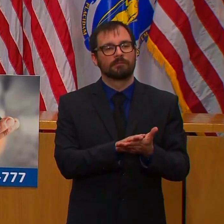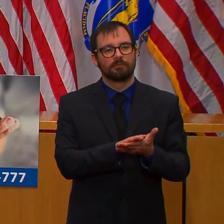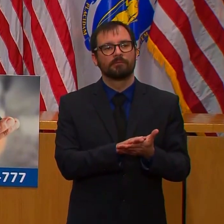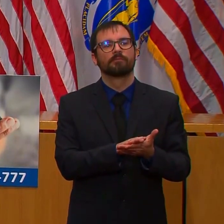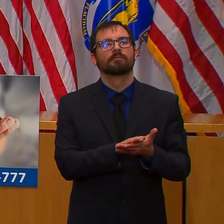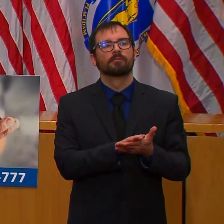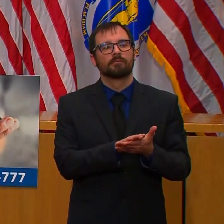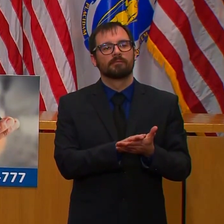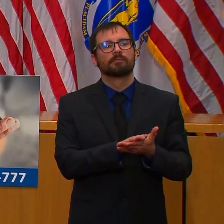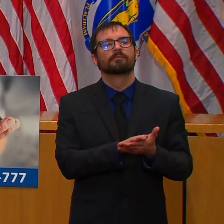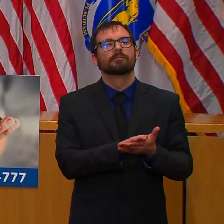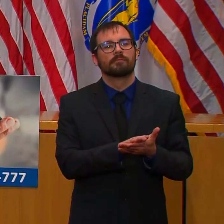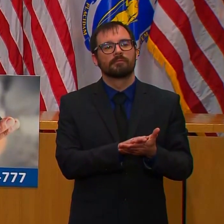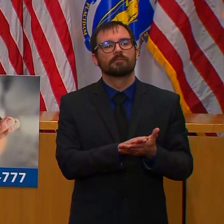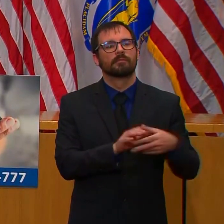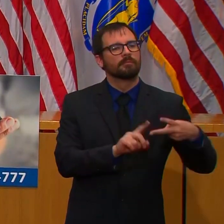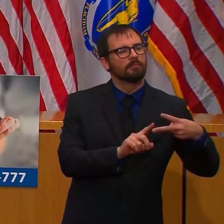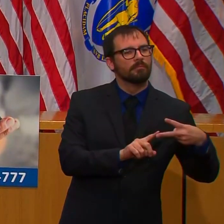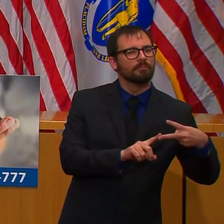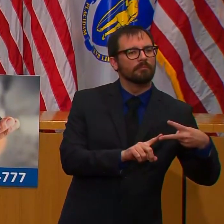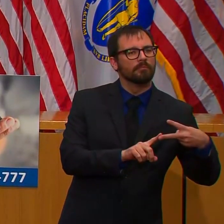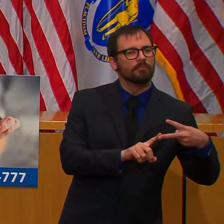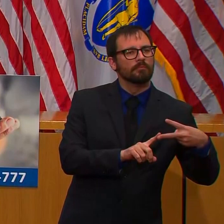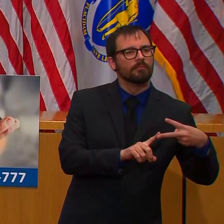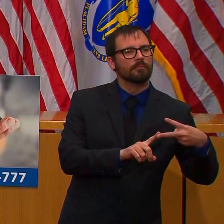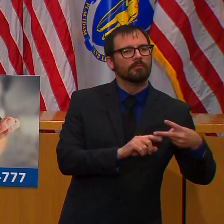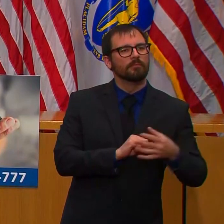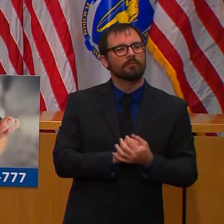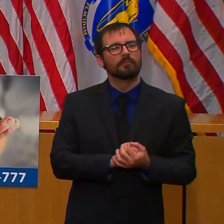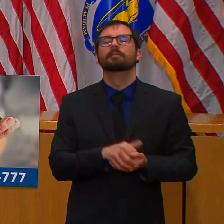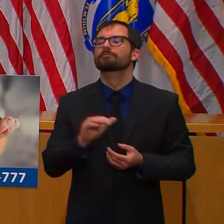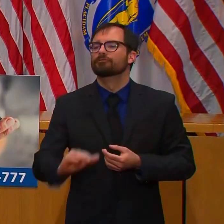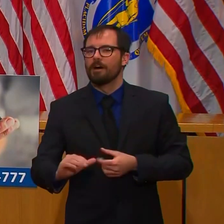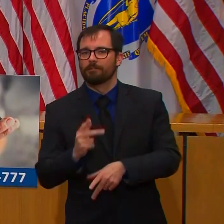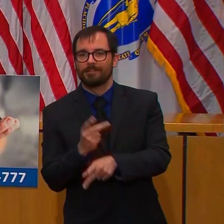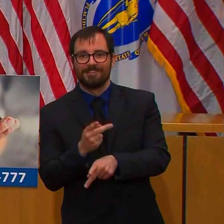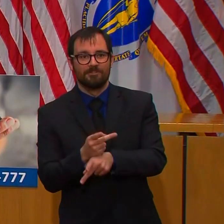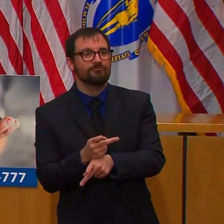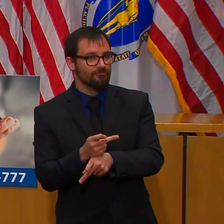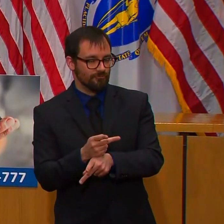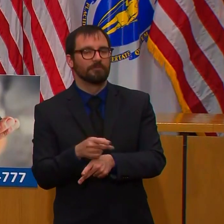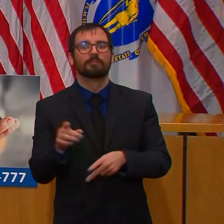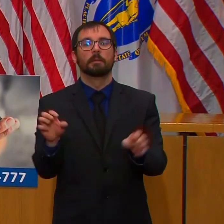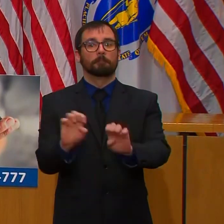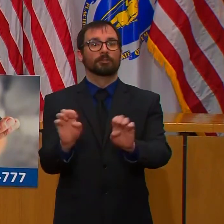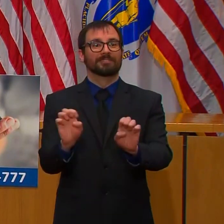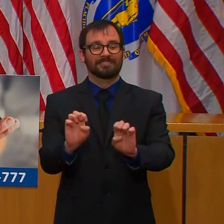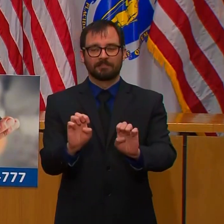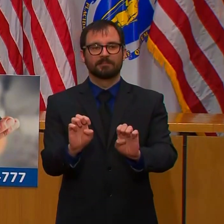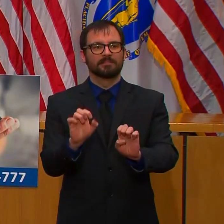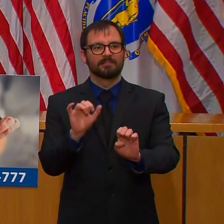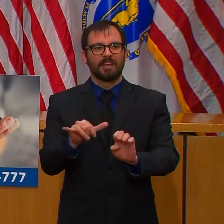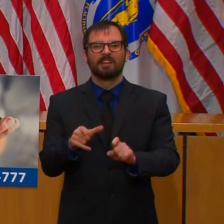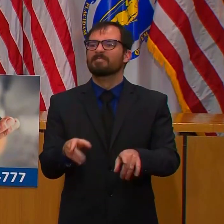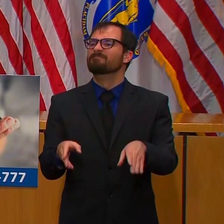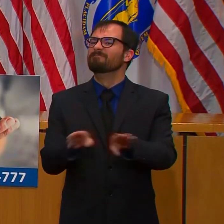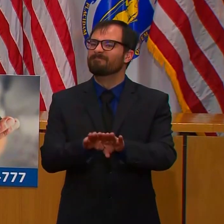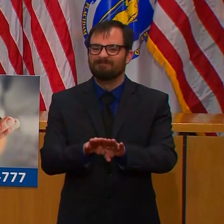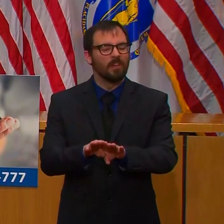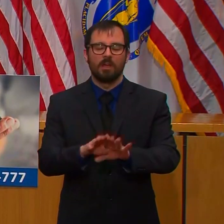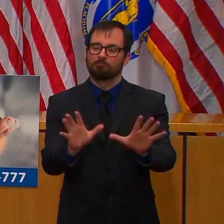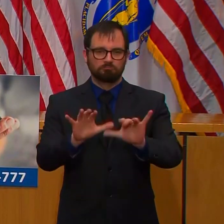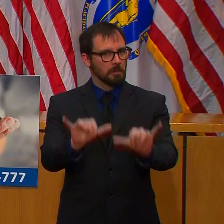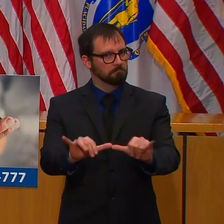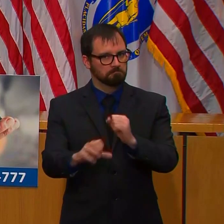Executive branch employees that have been required to report to work and need alternative child care arrangements are encouraged to review the list